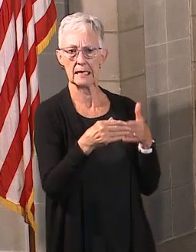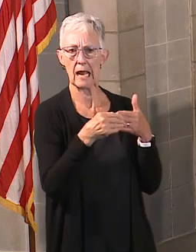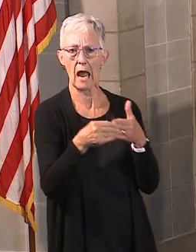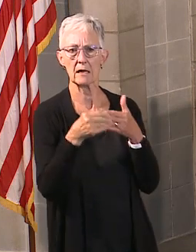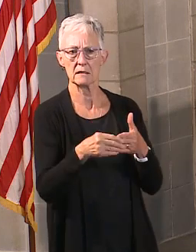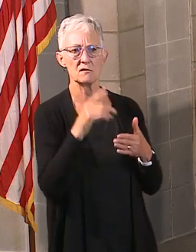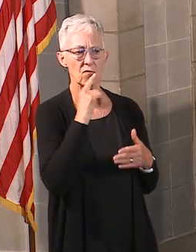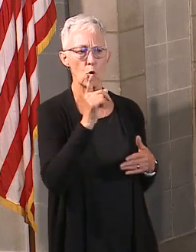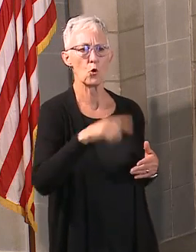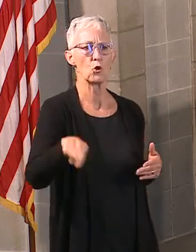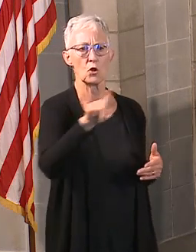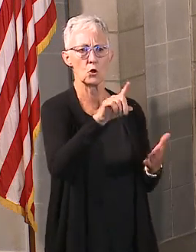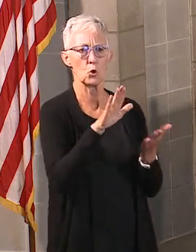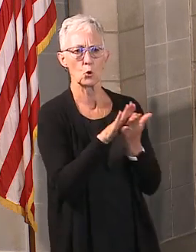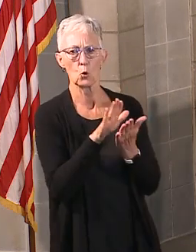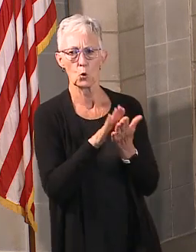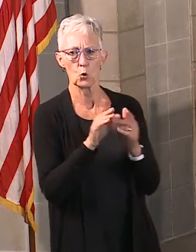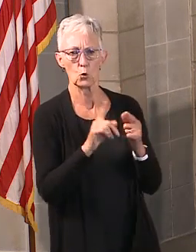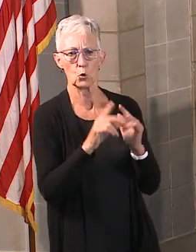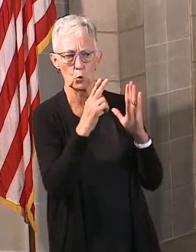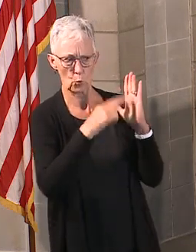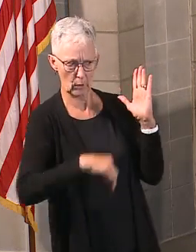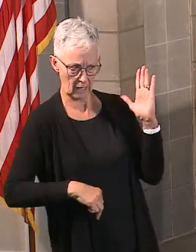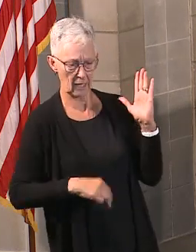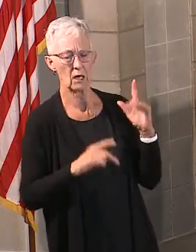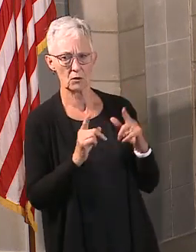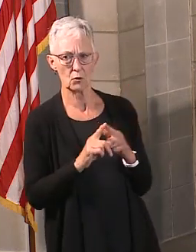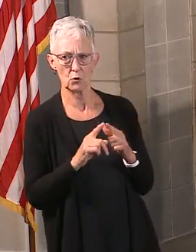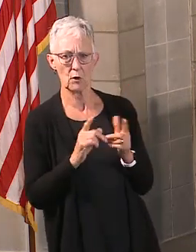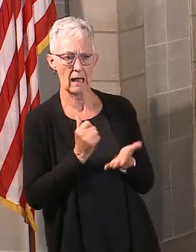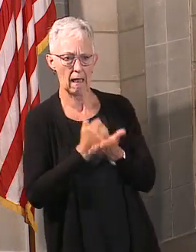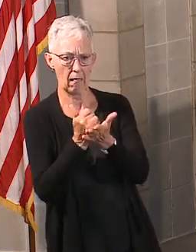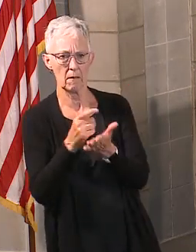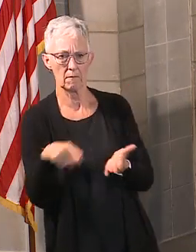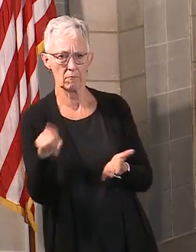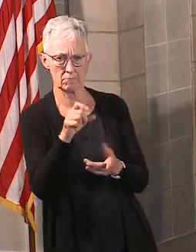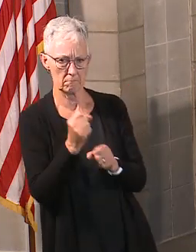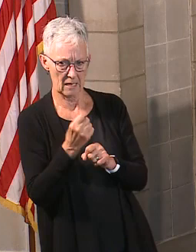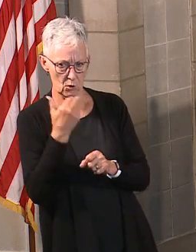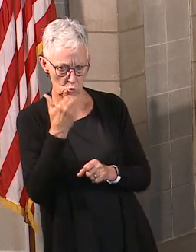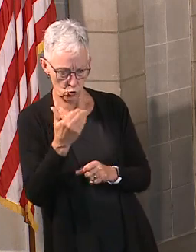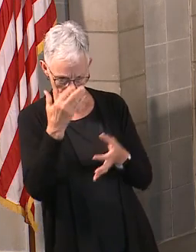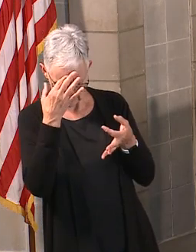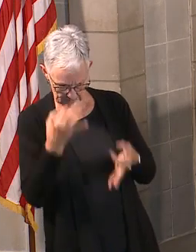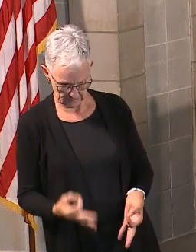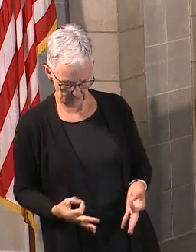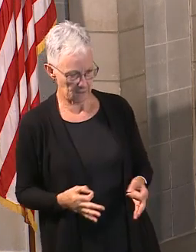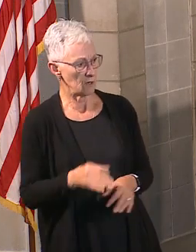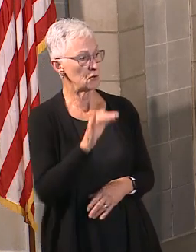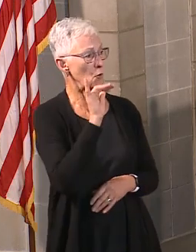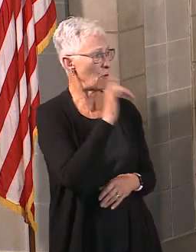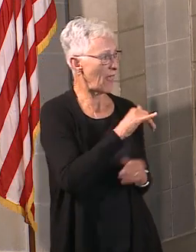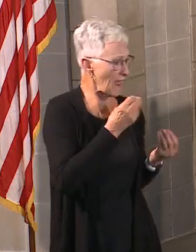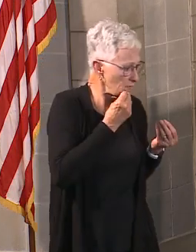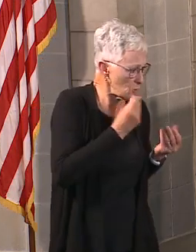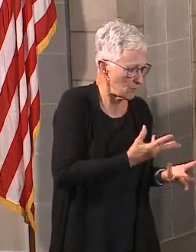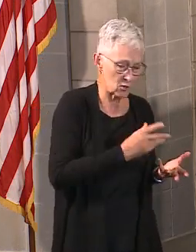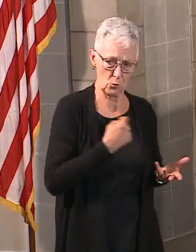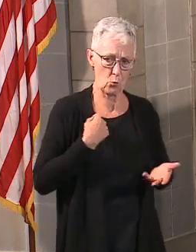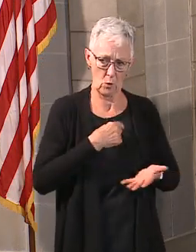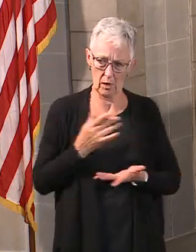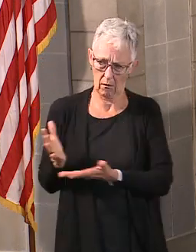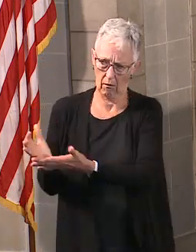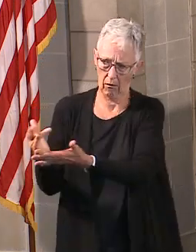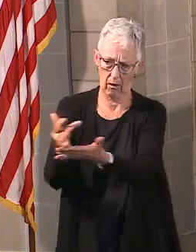actually lays it out for a partnership between the school and their stakeholders and discussions that are ultimately important for them